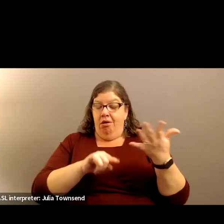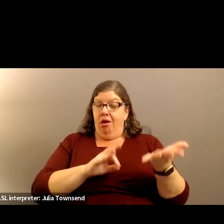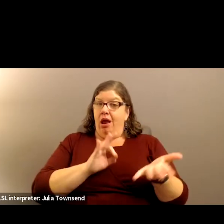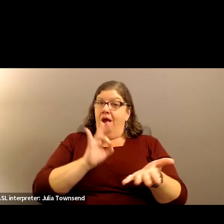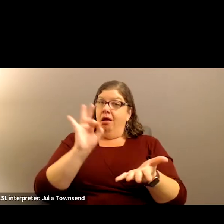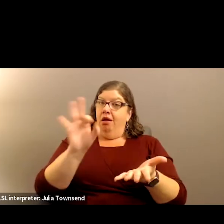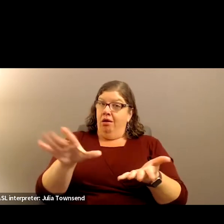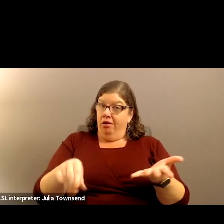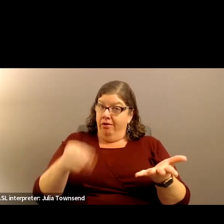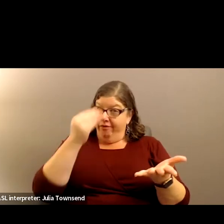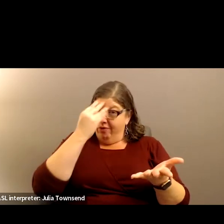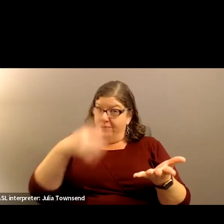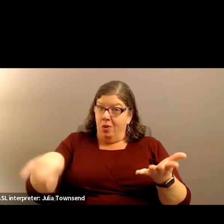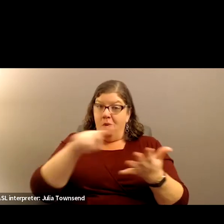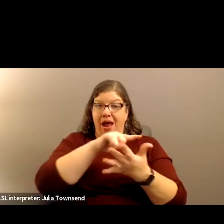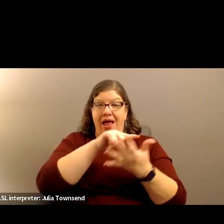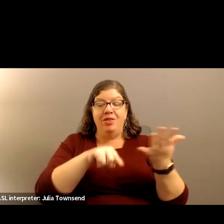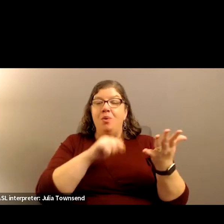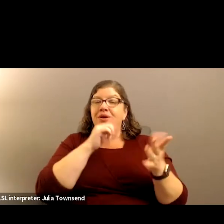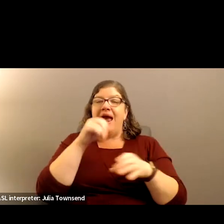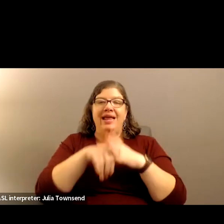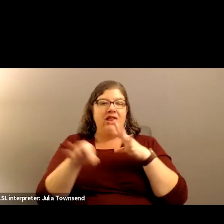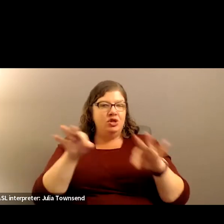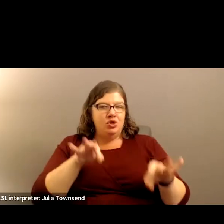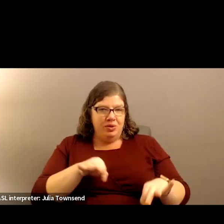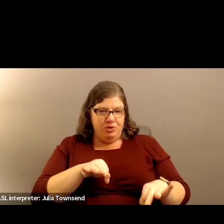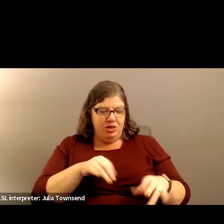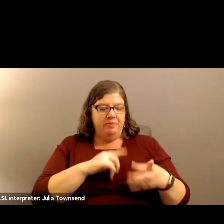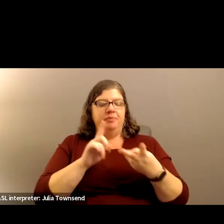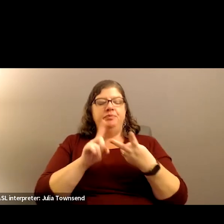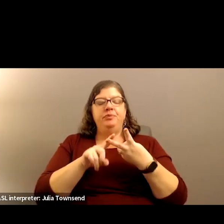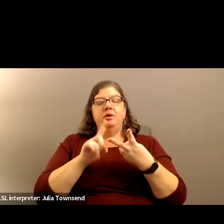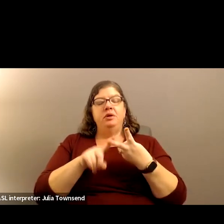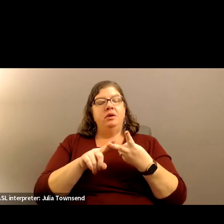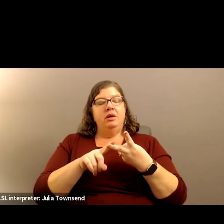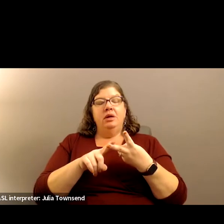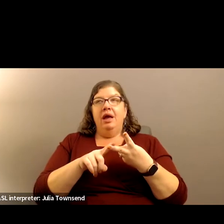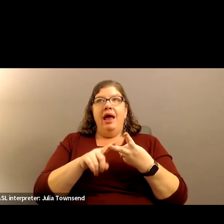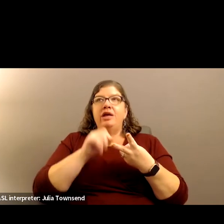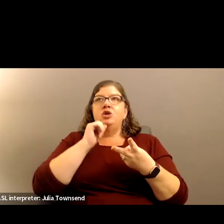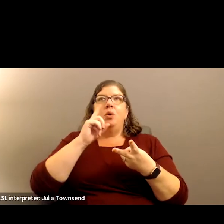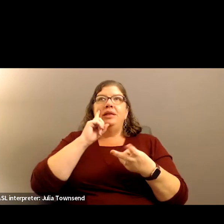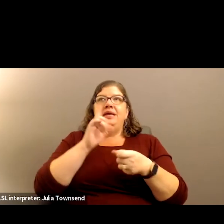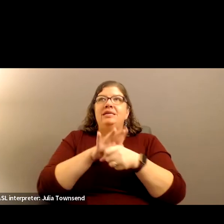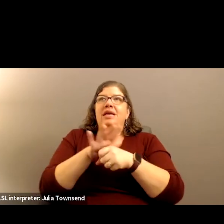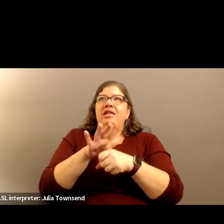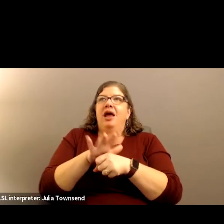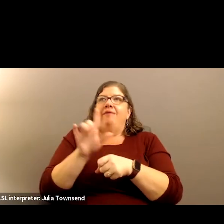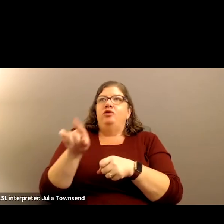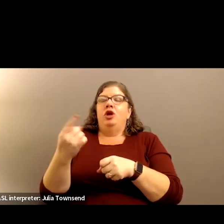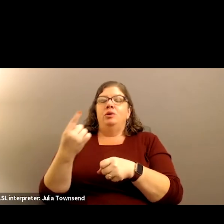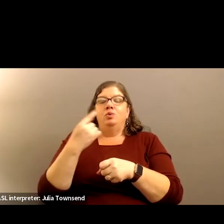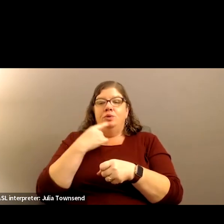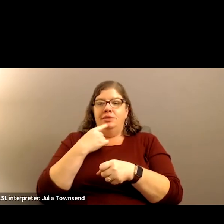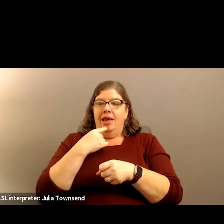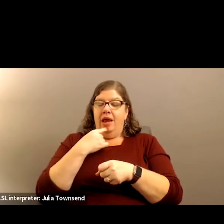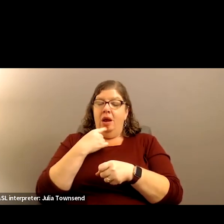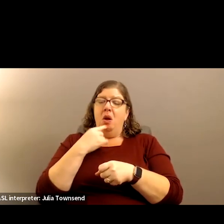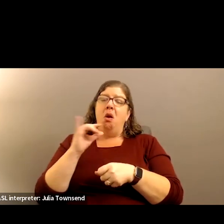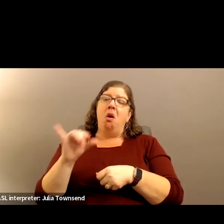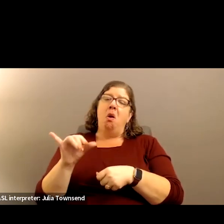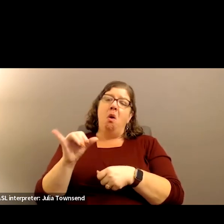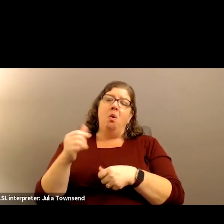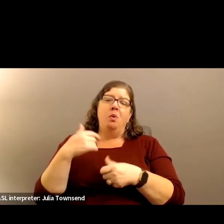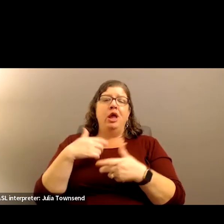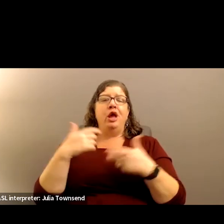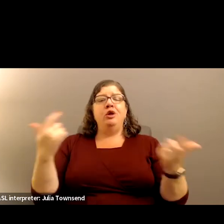because they didn't, number one, make it in the description. But number two, I just don't think it's enough to say that, oh, well,